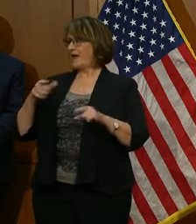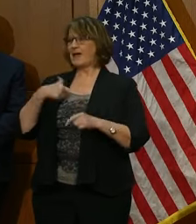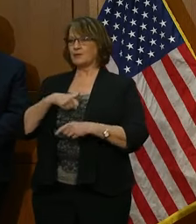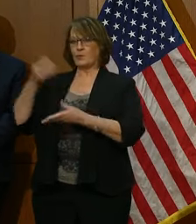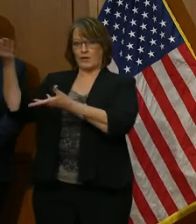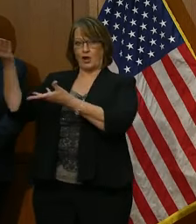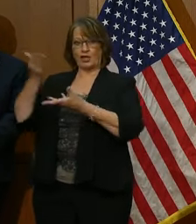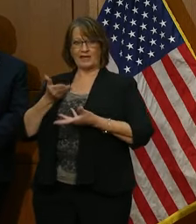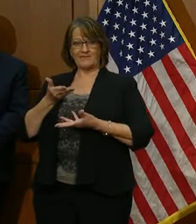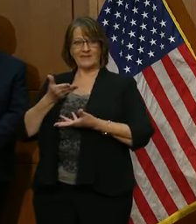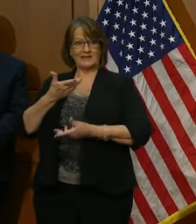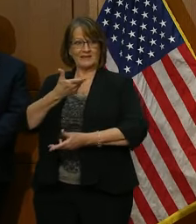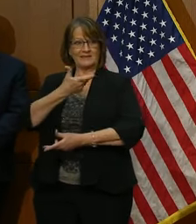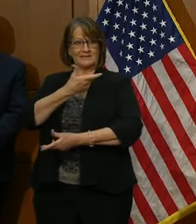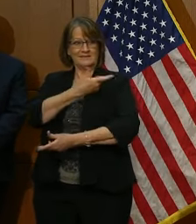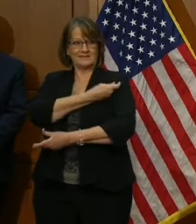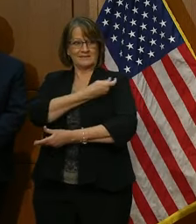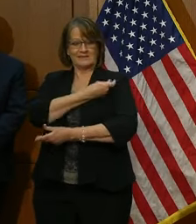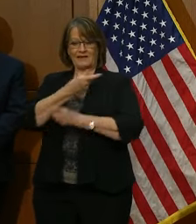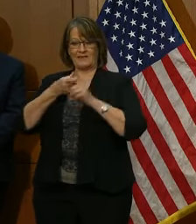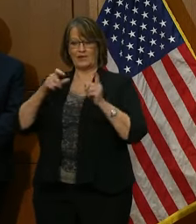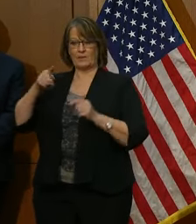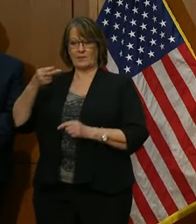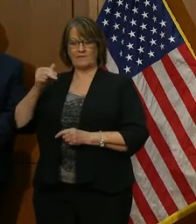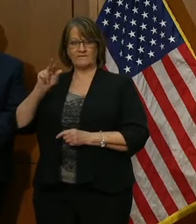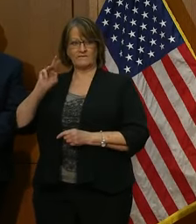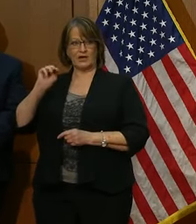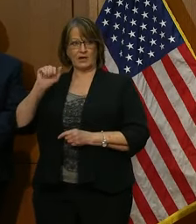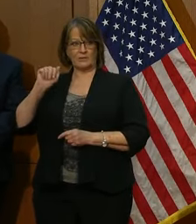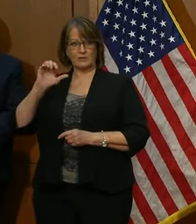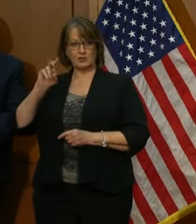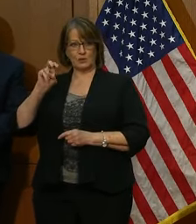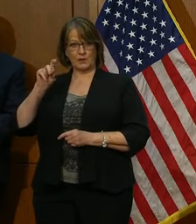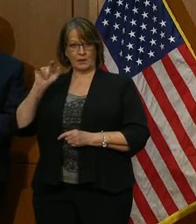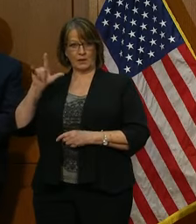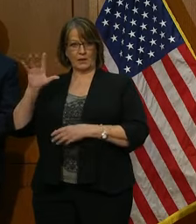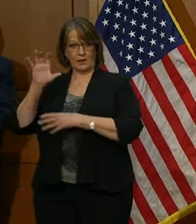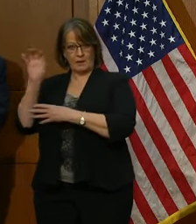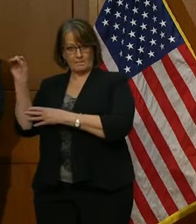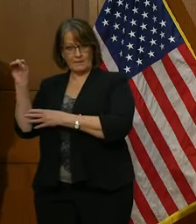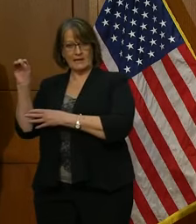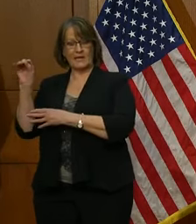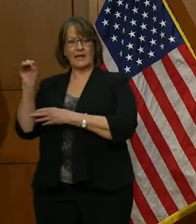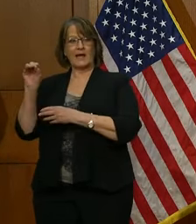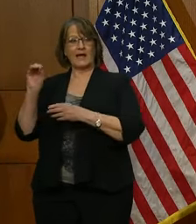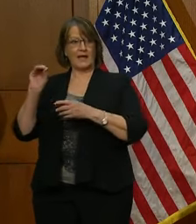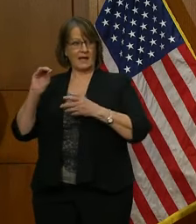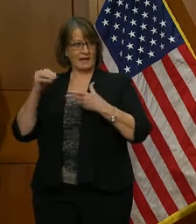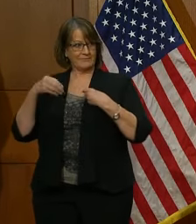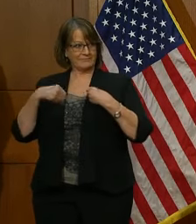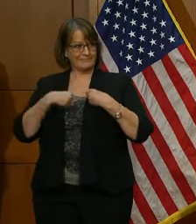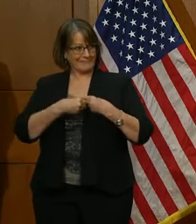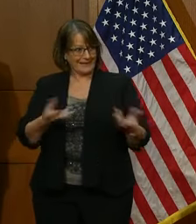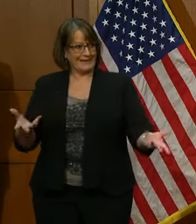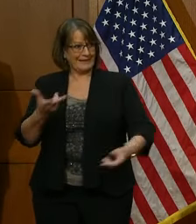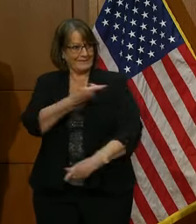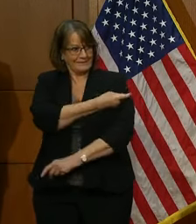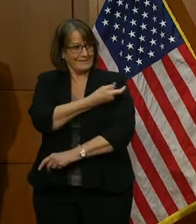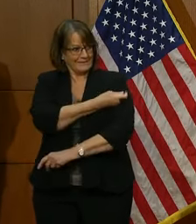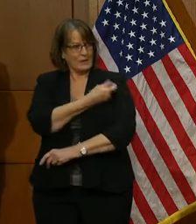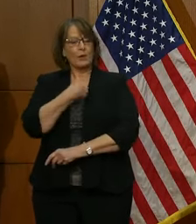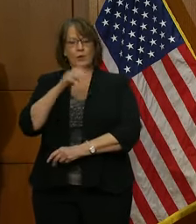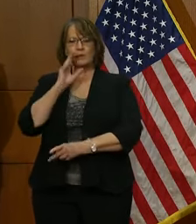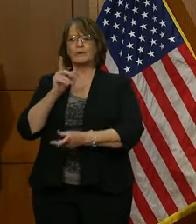from our pharmaceuticals and as we put those doses into arms, we will continue to